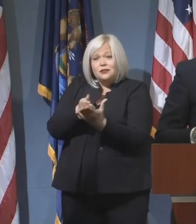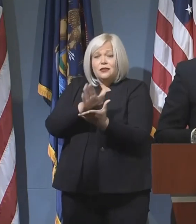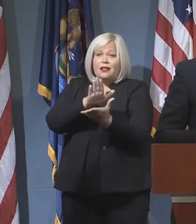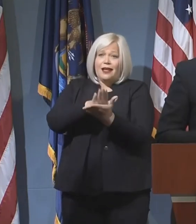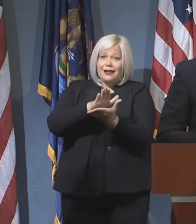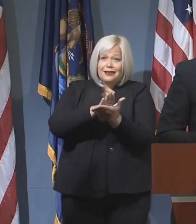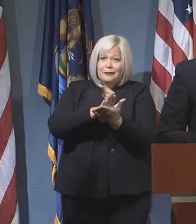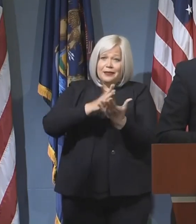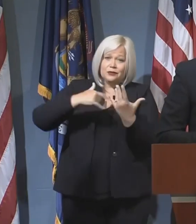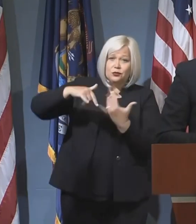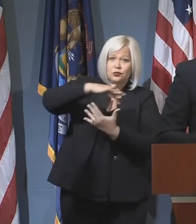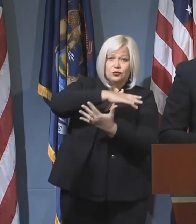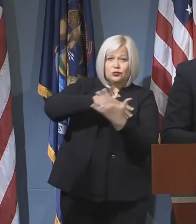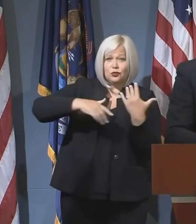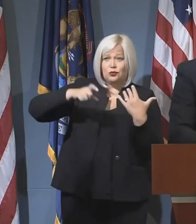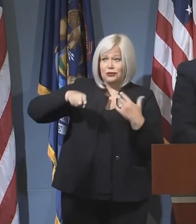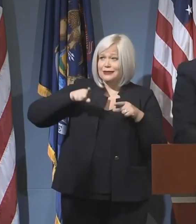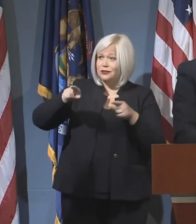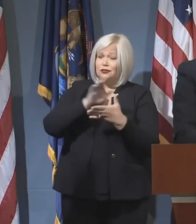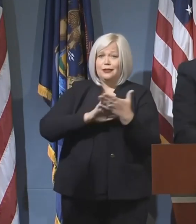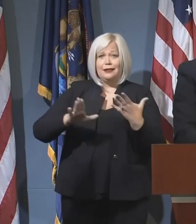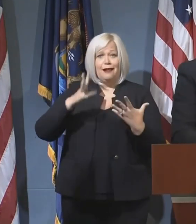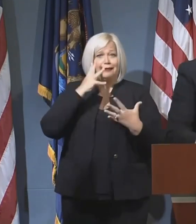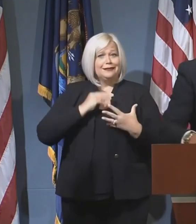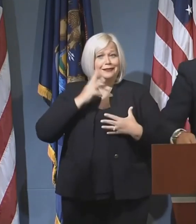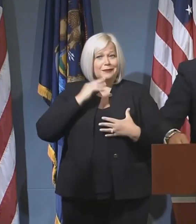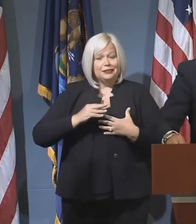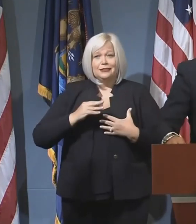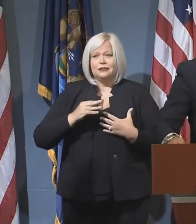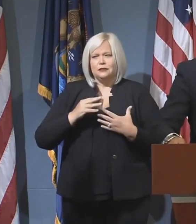needs, social needs during their college experience.